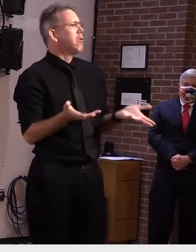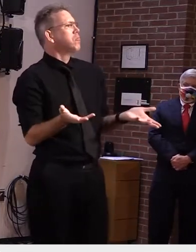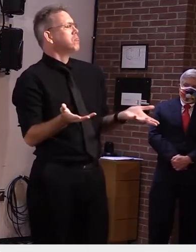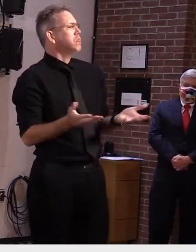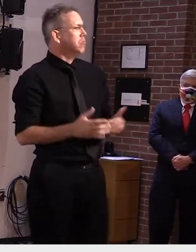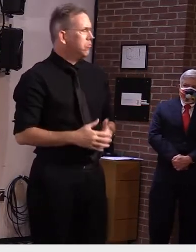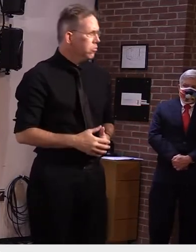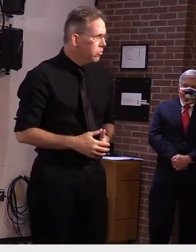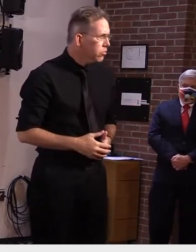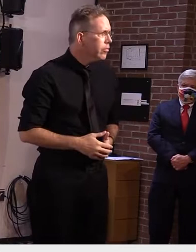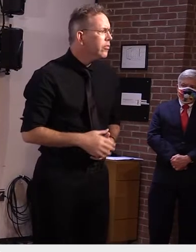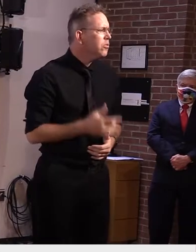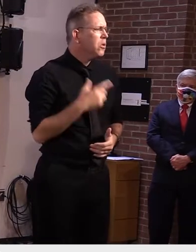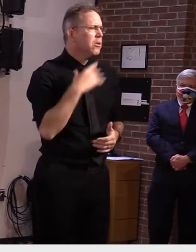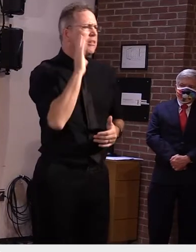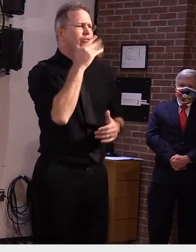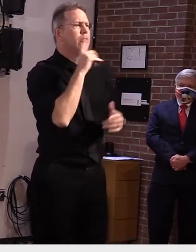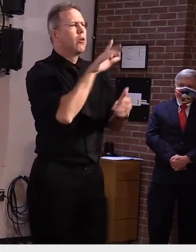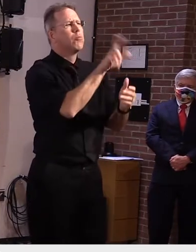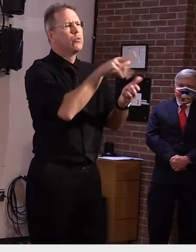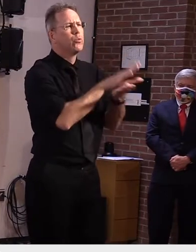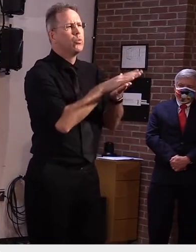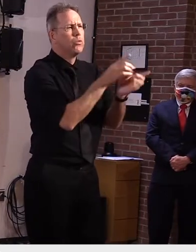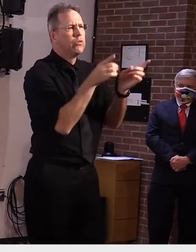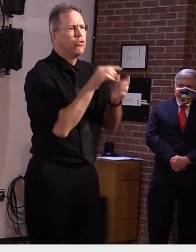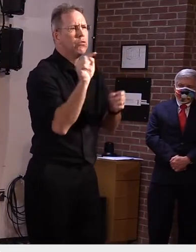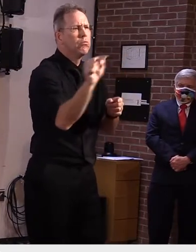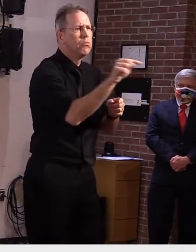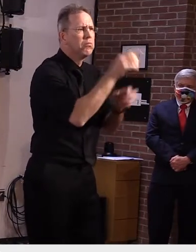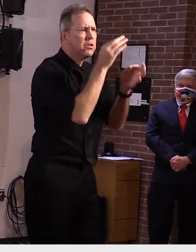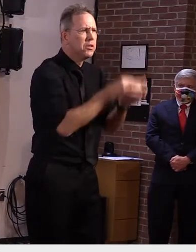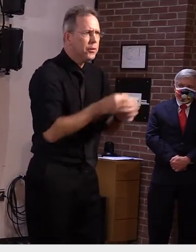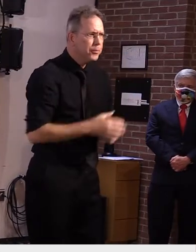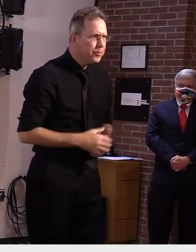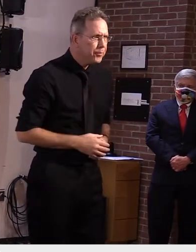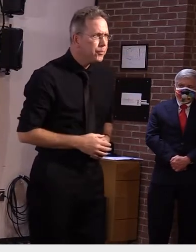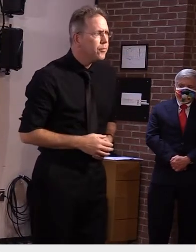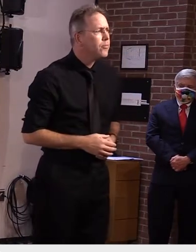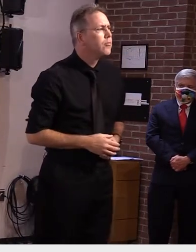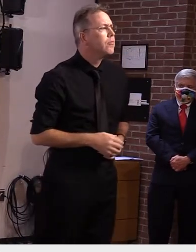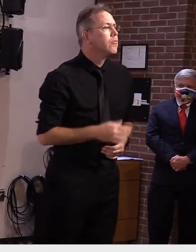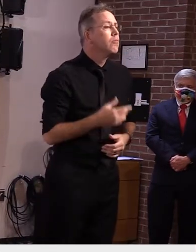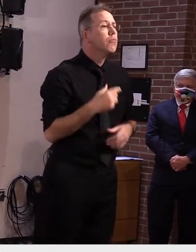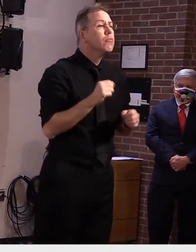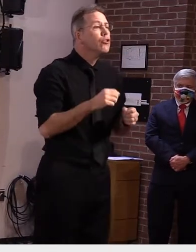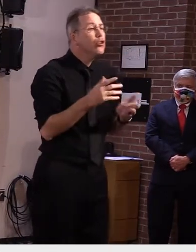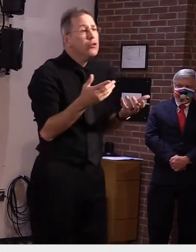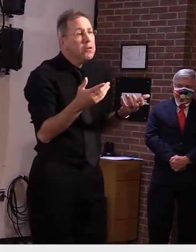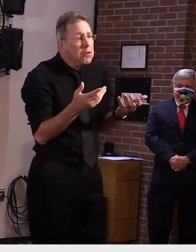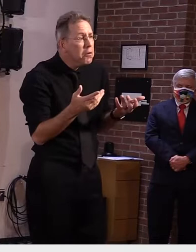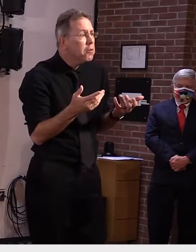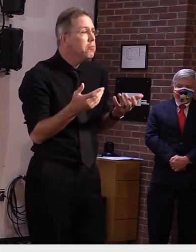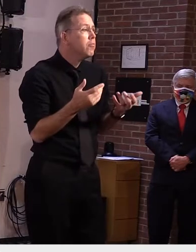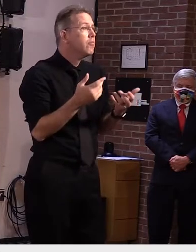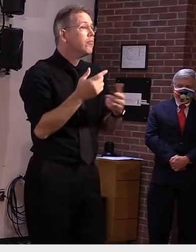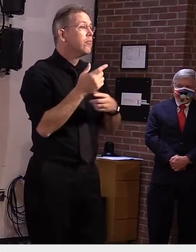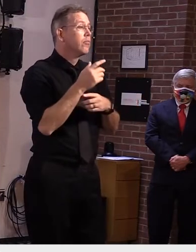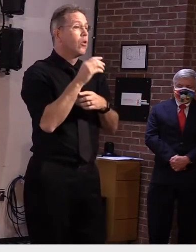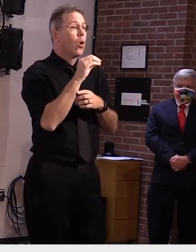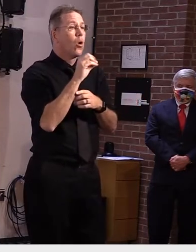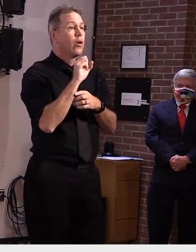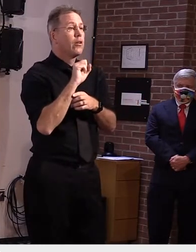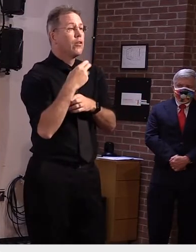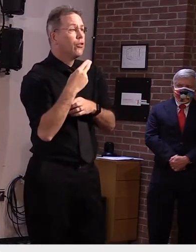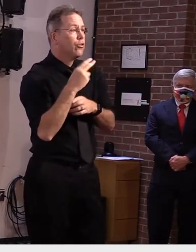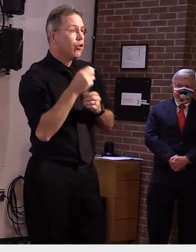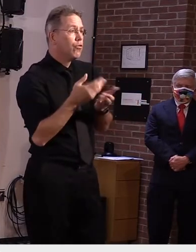I suppose it's theoretically possible that the health department could recommend closing a classroom for example and the